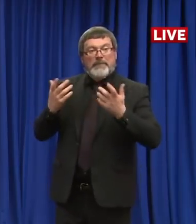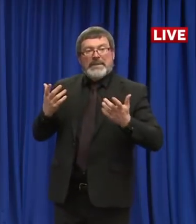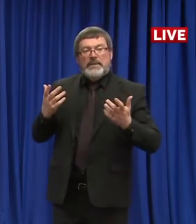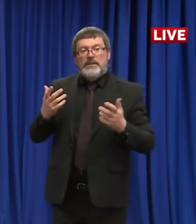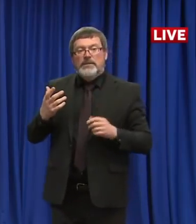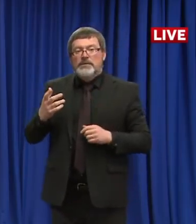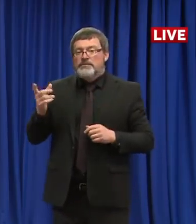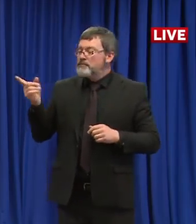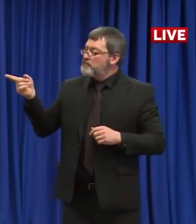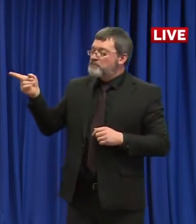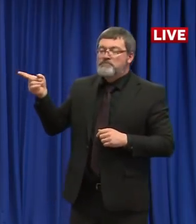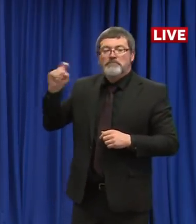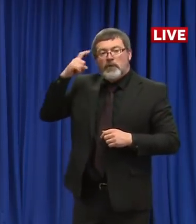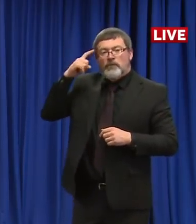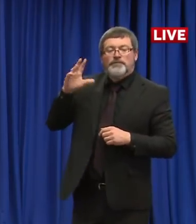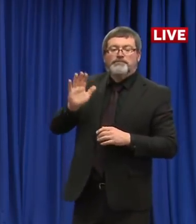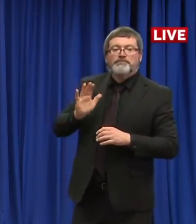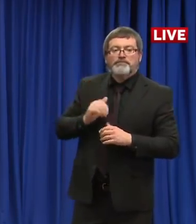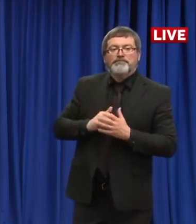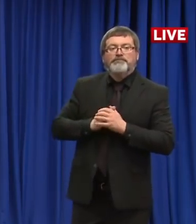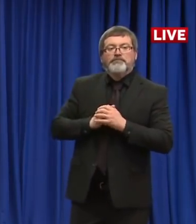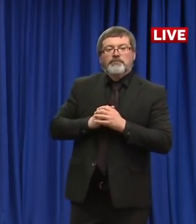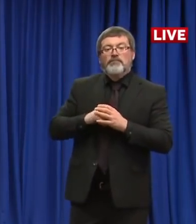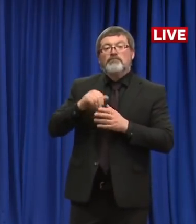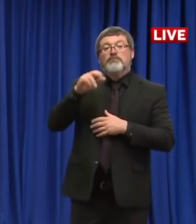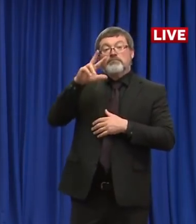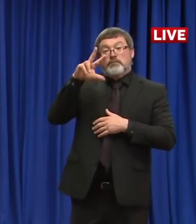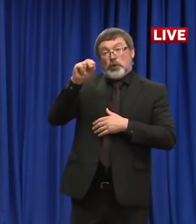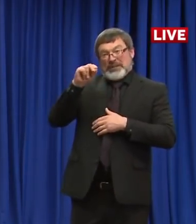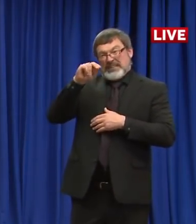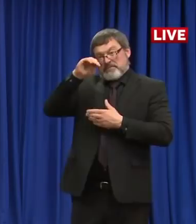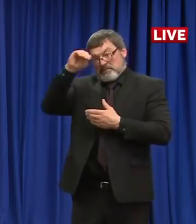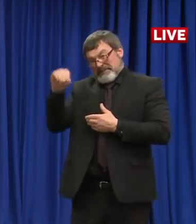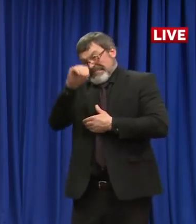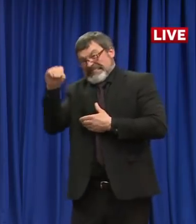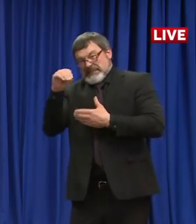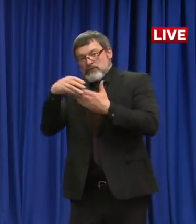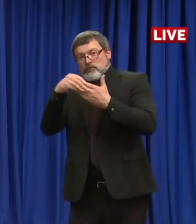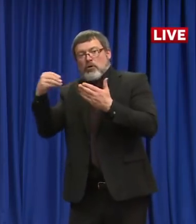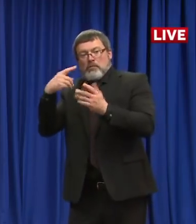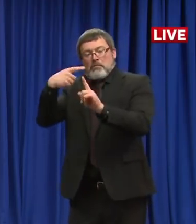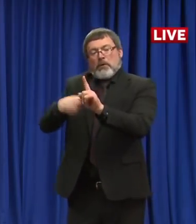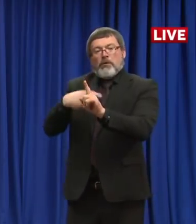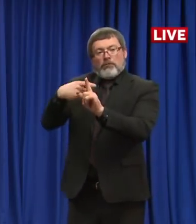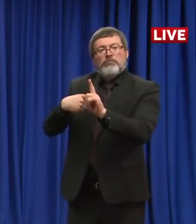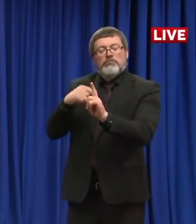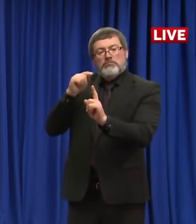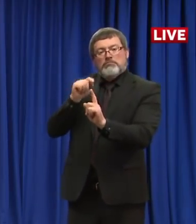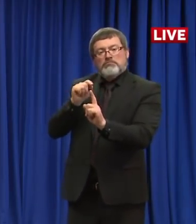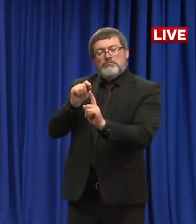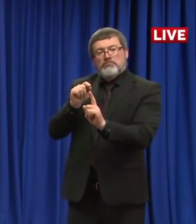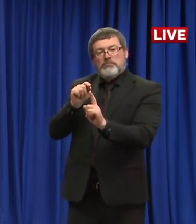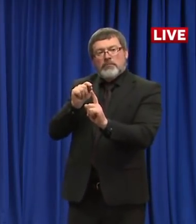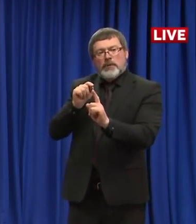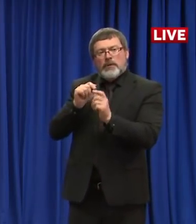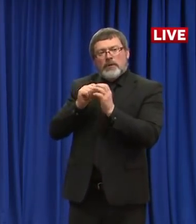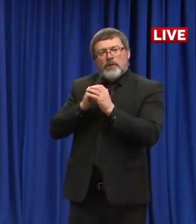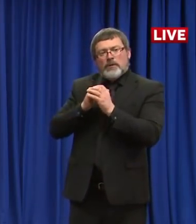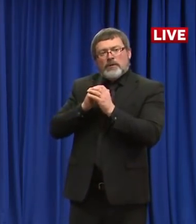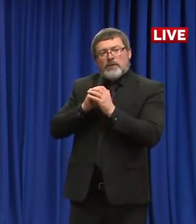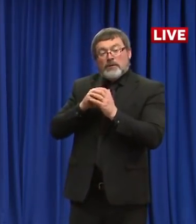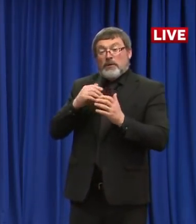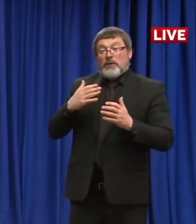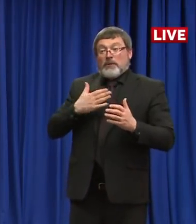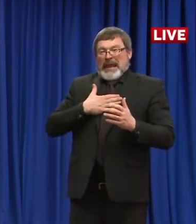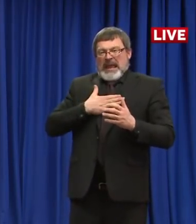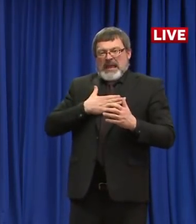done through the emergency powers, through my state of emergency. With the dispute that's being challenged by the Democrats in the legislature, this